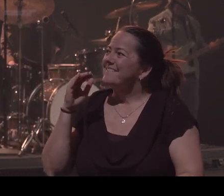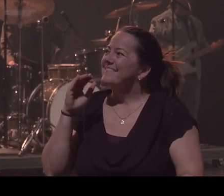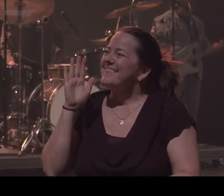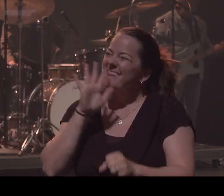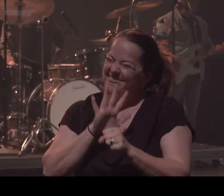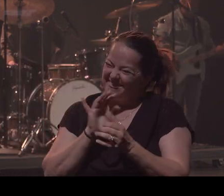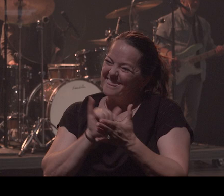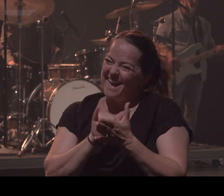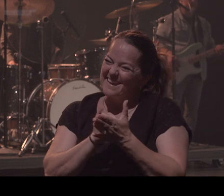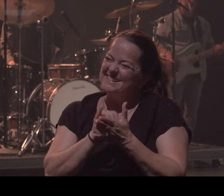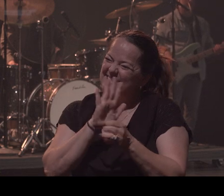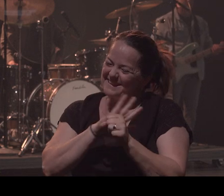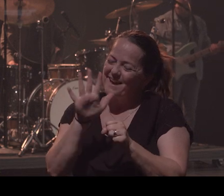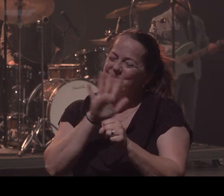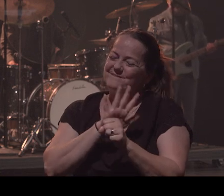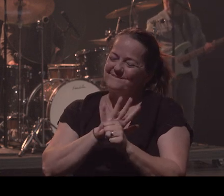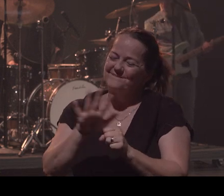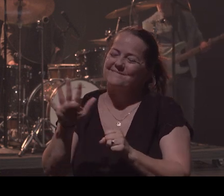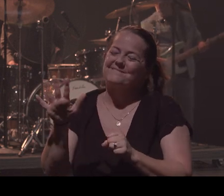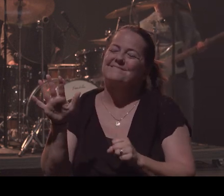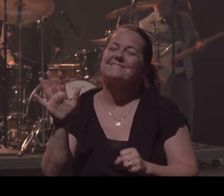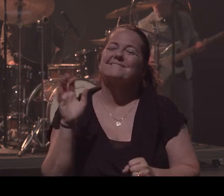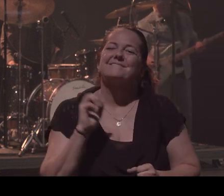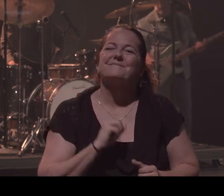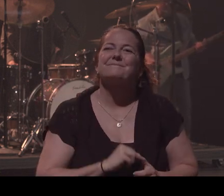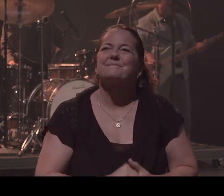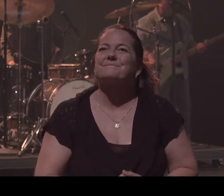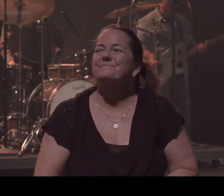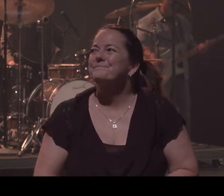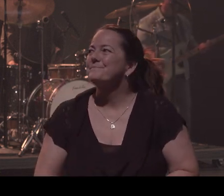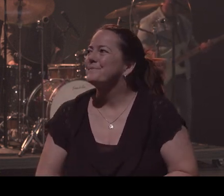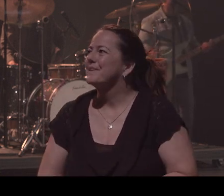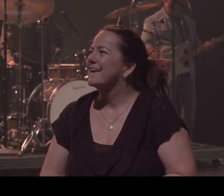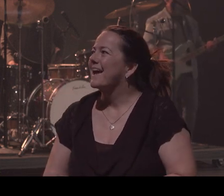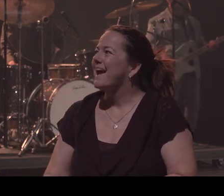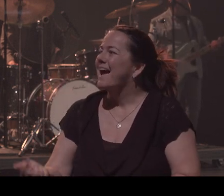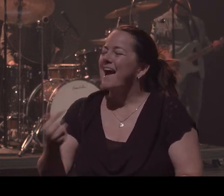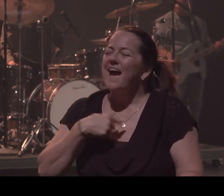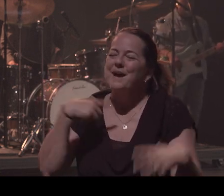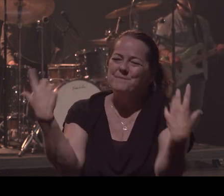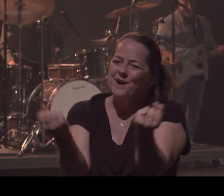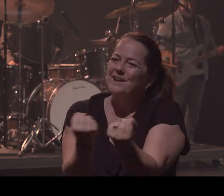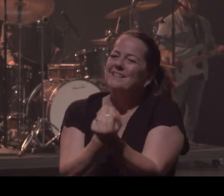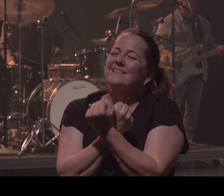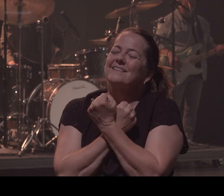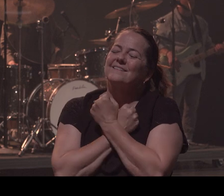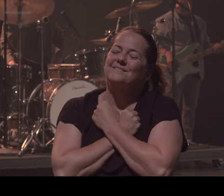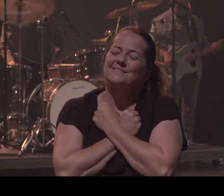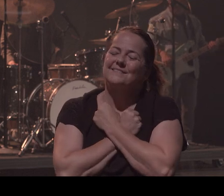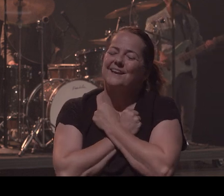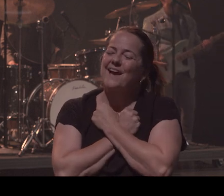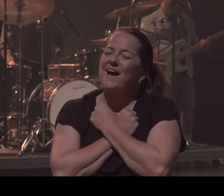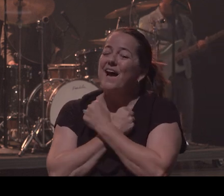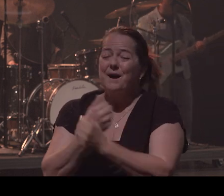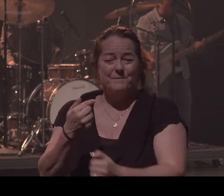is come on like a minute let's sing it together I'm already loved tell I'm already